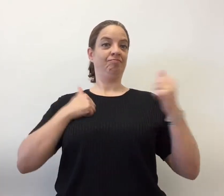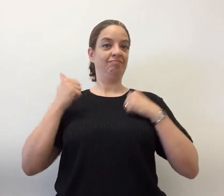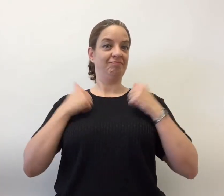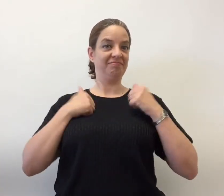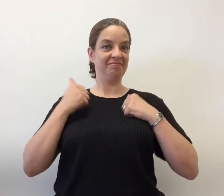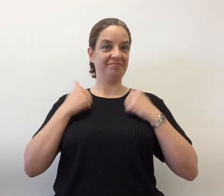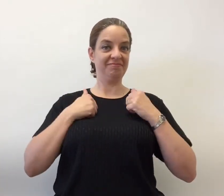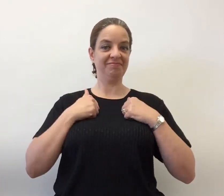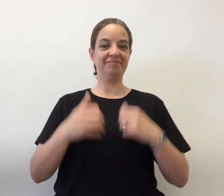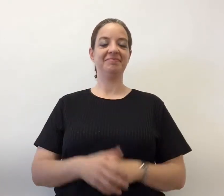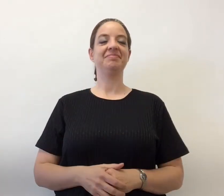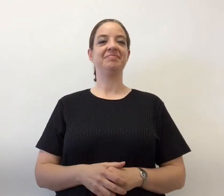Ape.